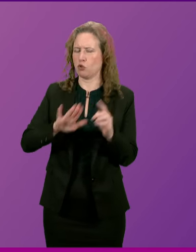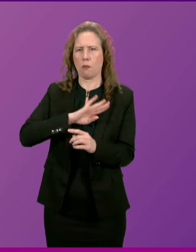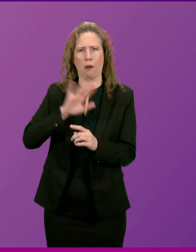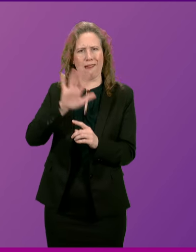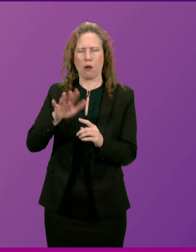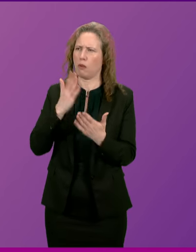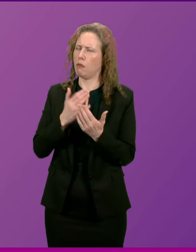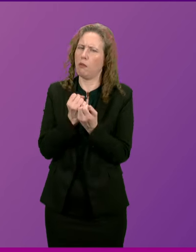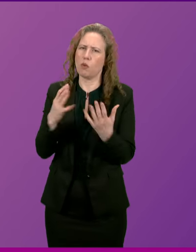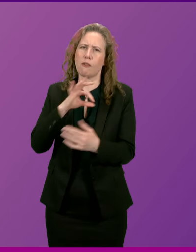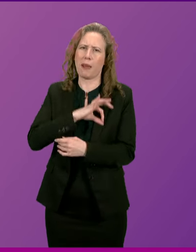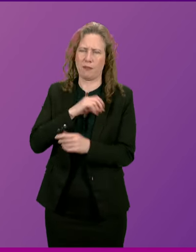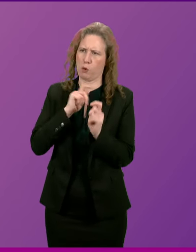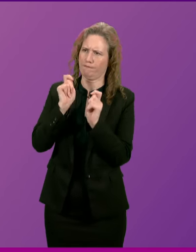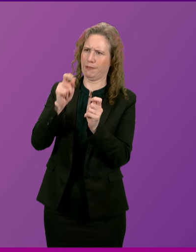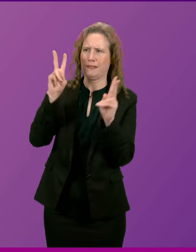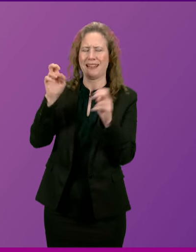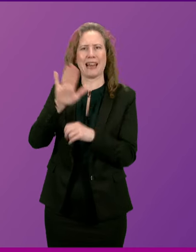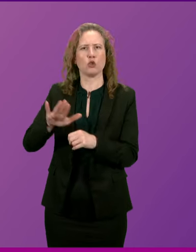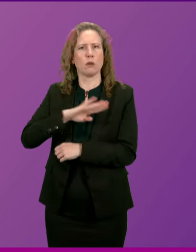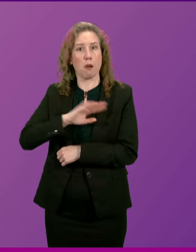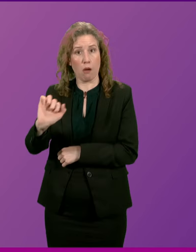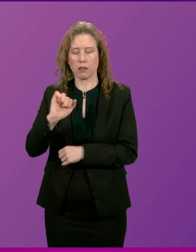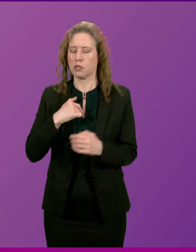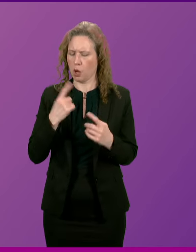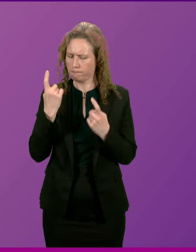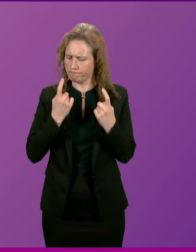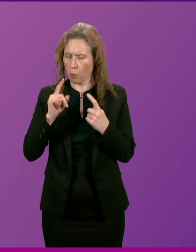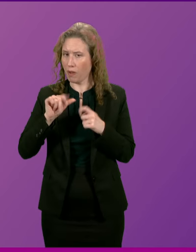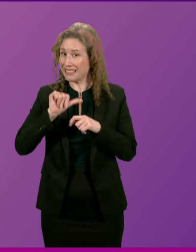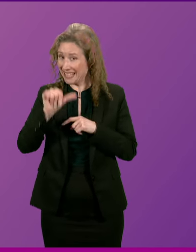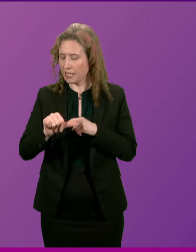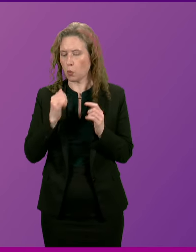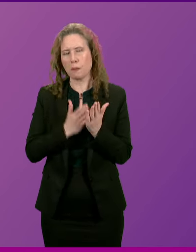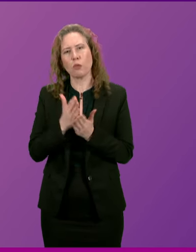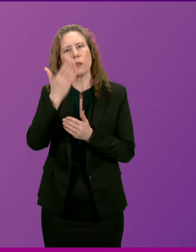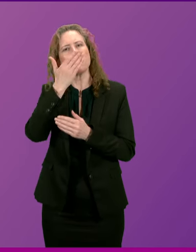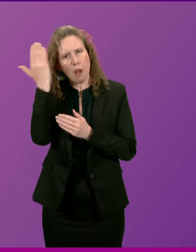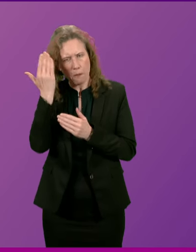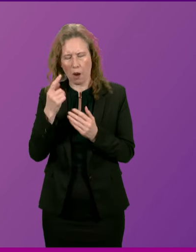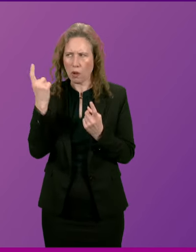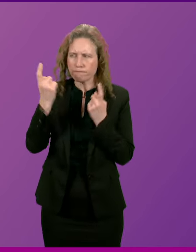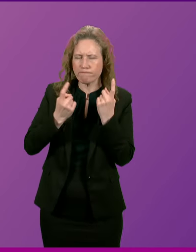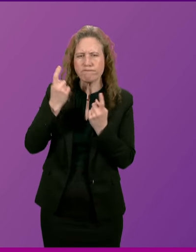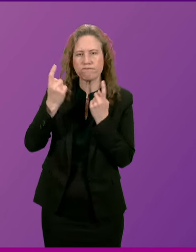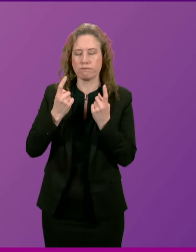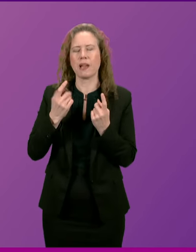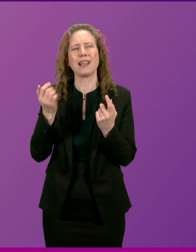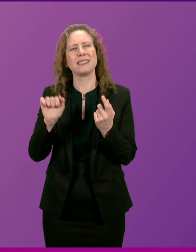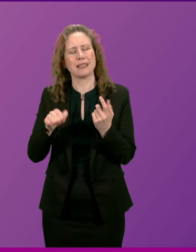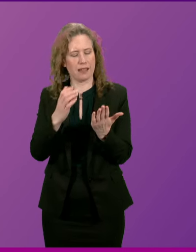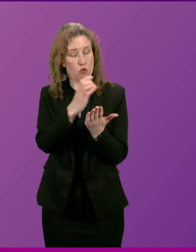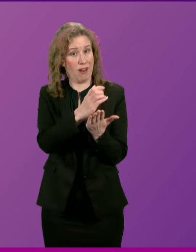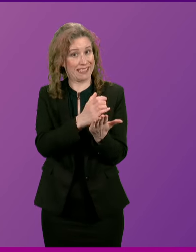terms of process, a decision by Cabinet on next steps will be taken over the summer. And of course, the criteria